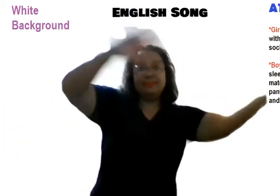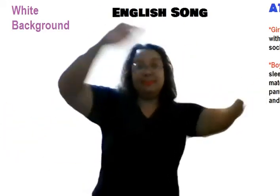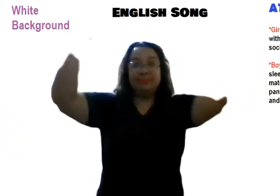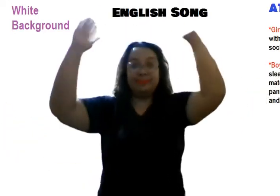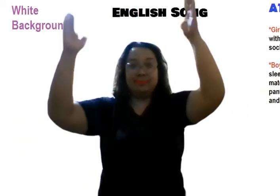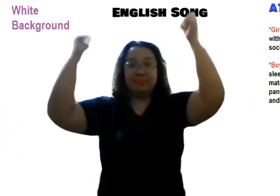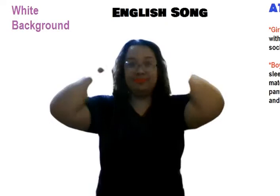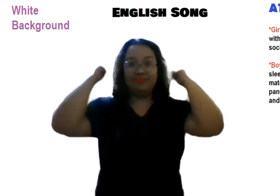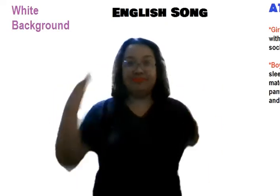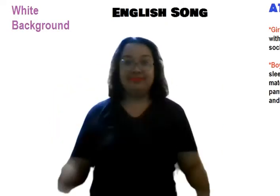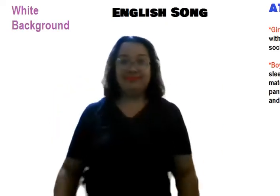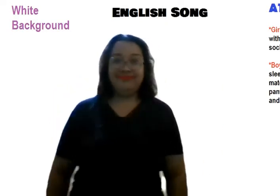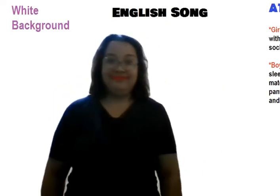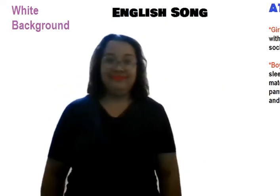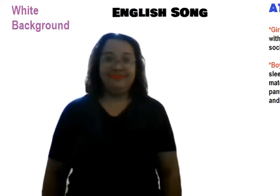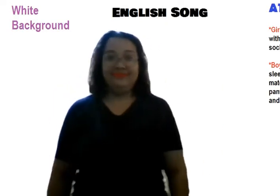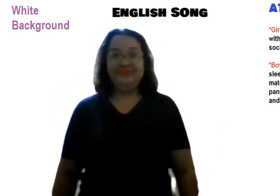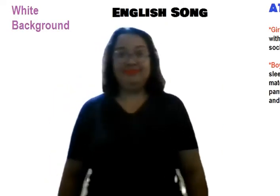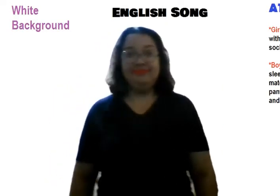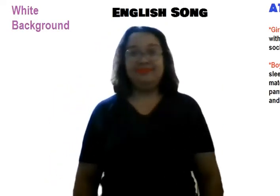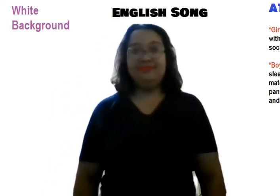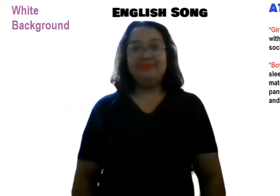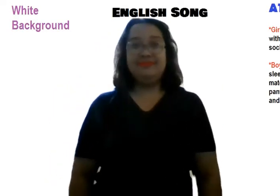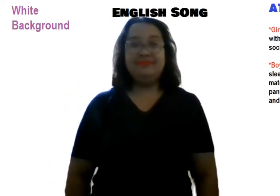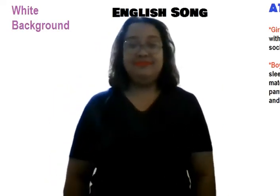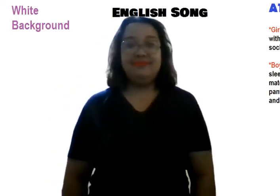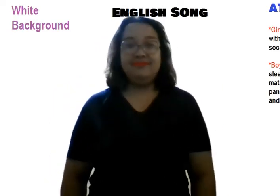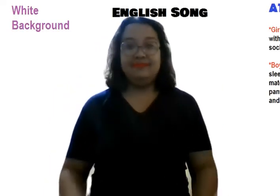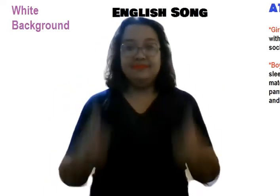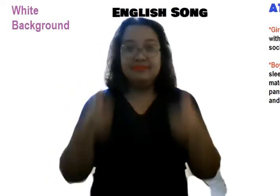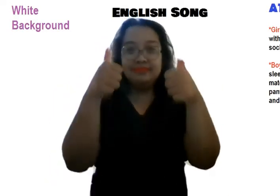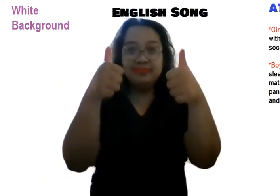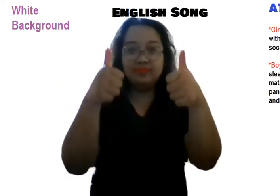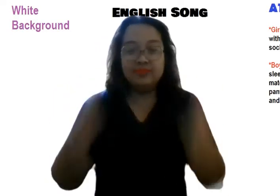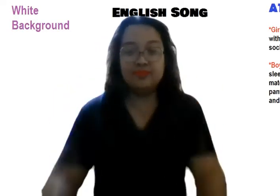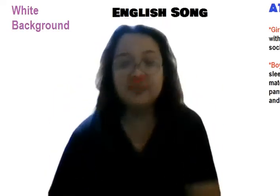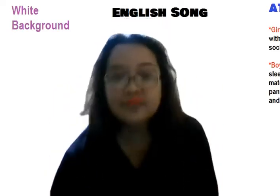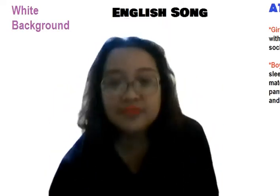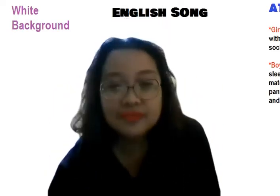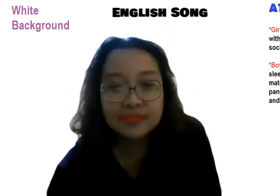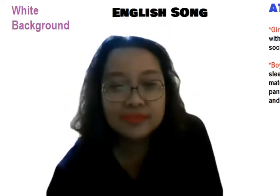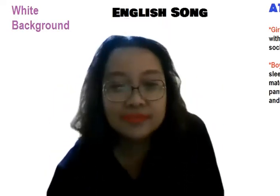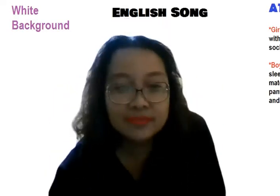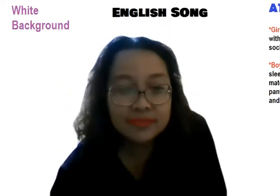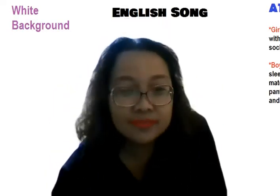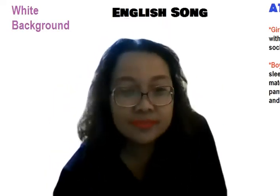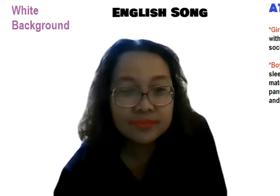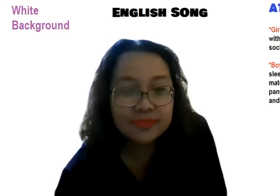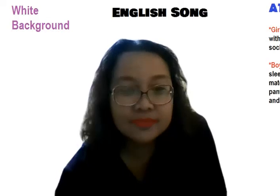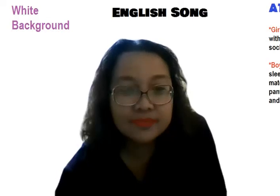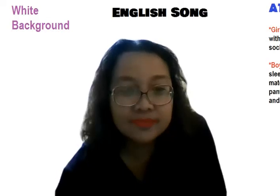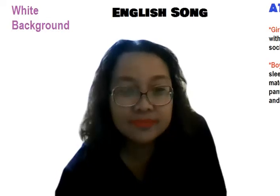And smile. Great job. I'm ready